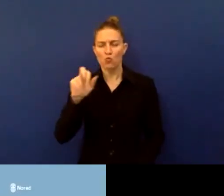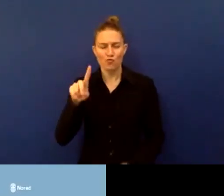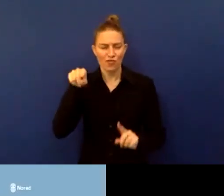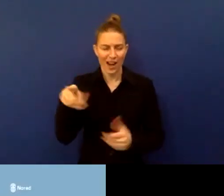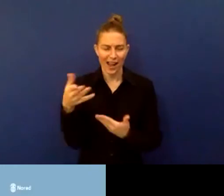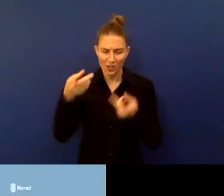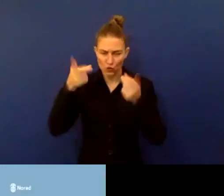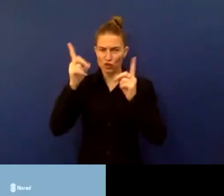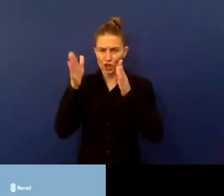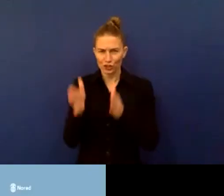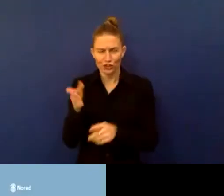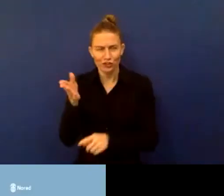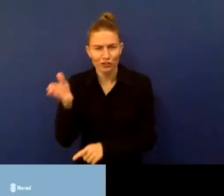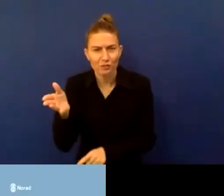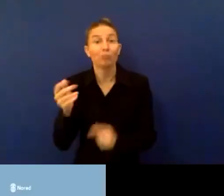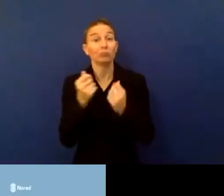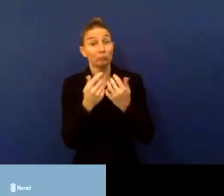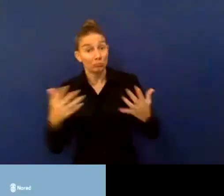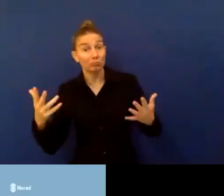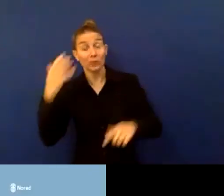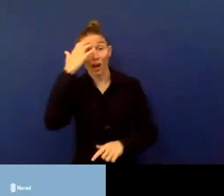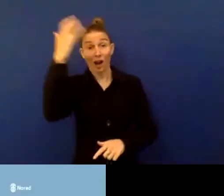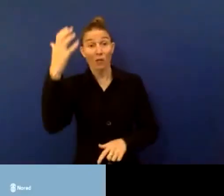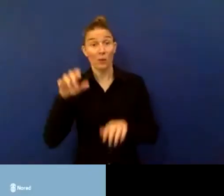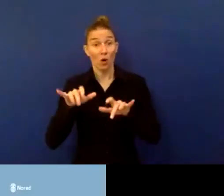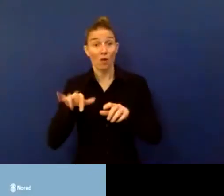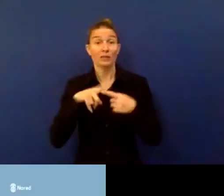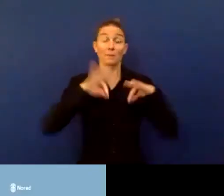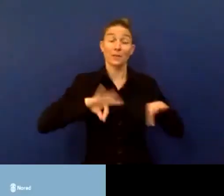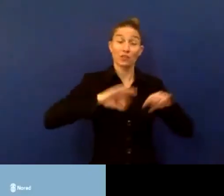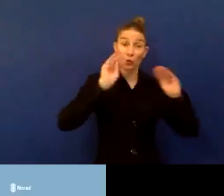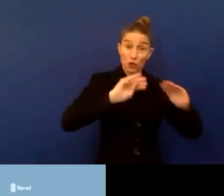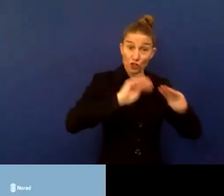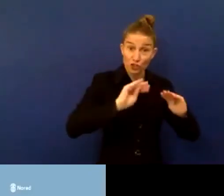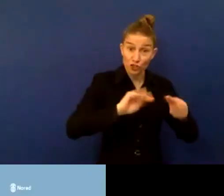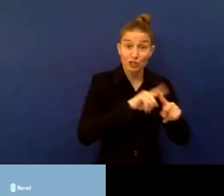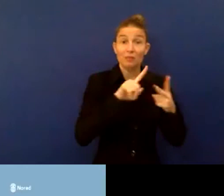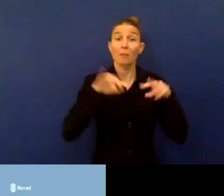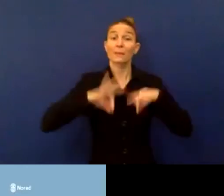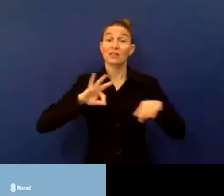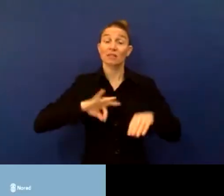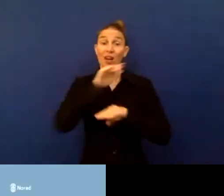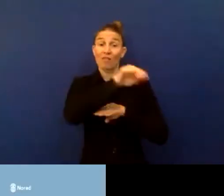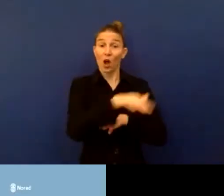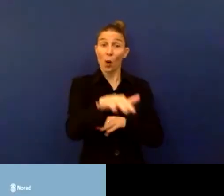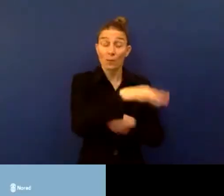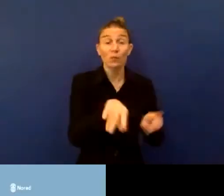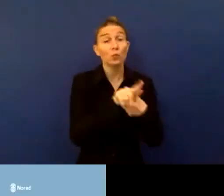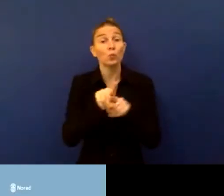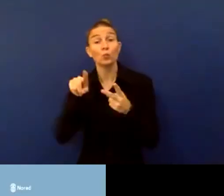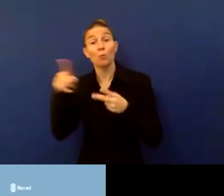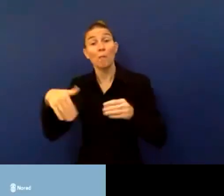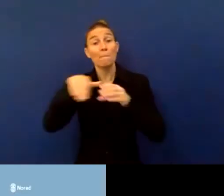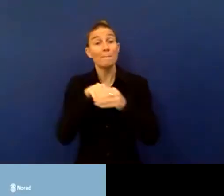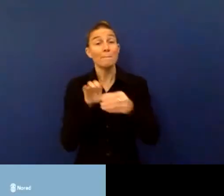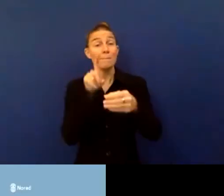Board has held a number of government offices, including Minister of Education and Minister of the Environment, as well as being a member of